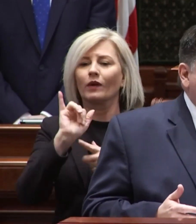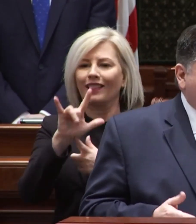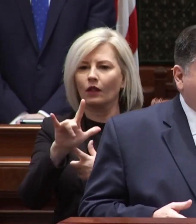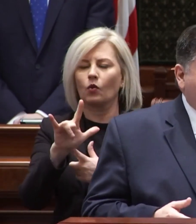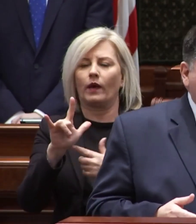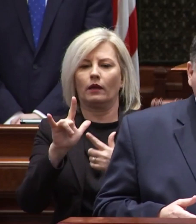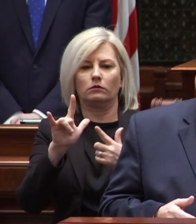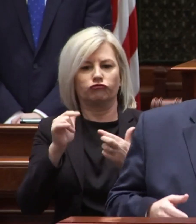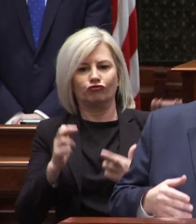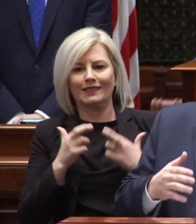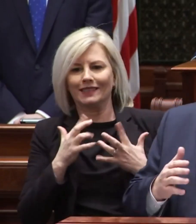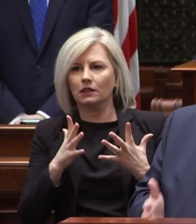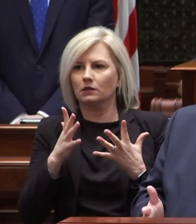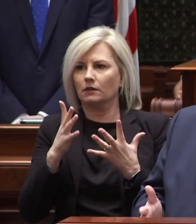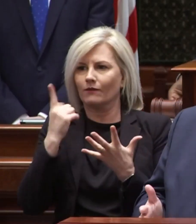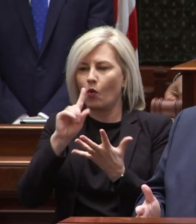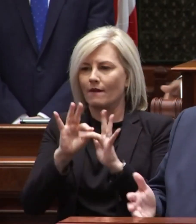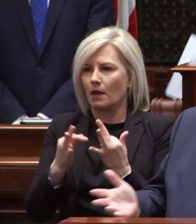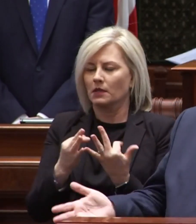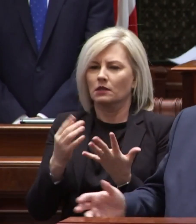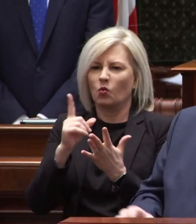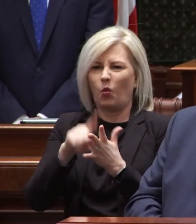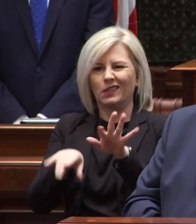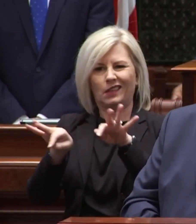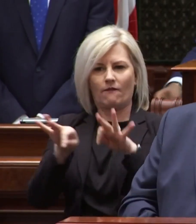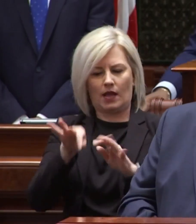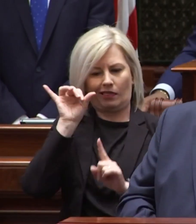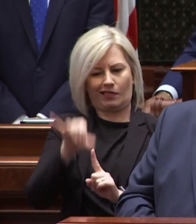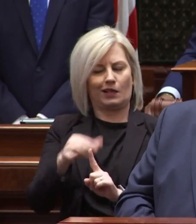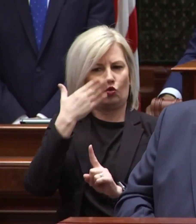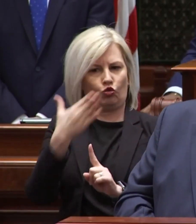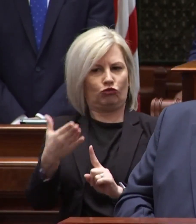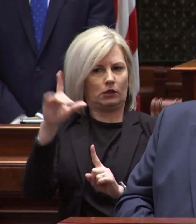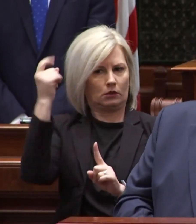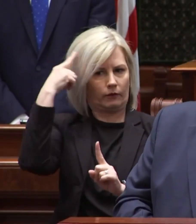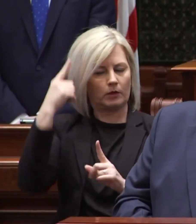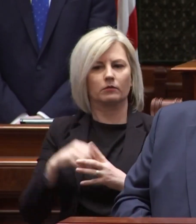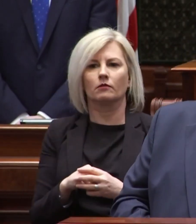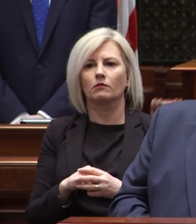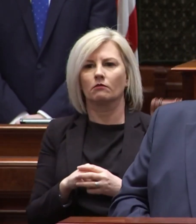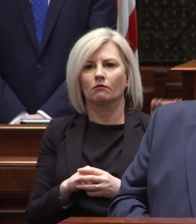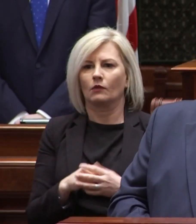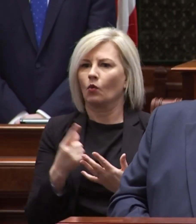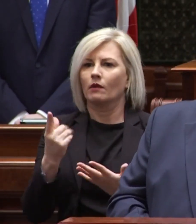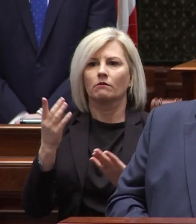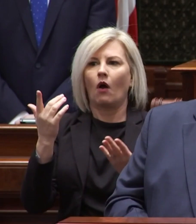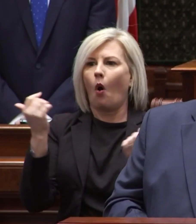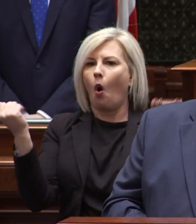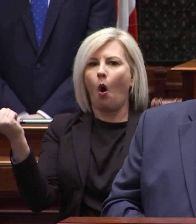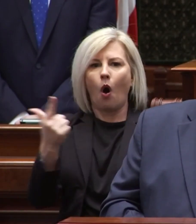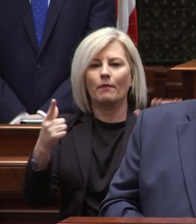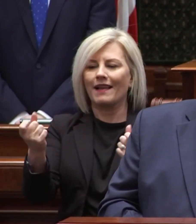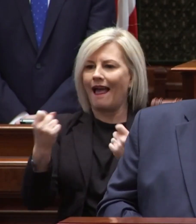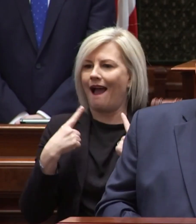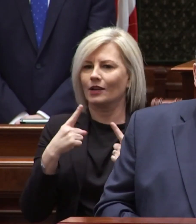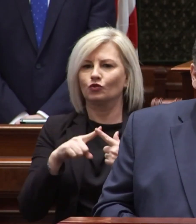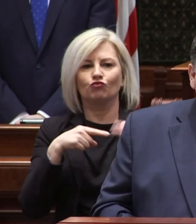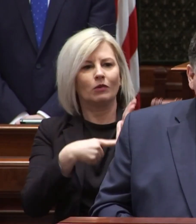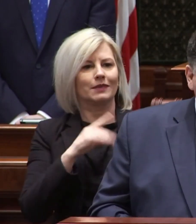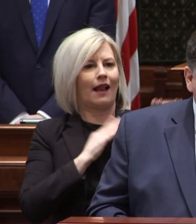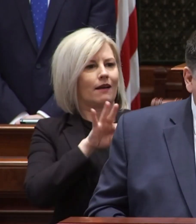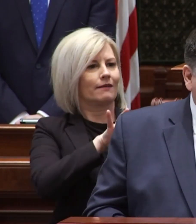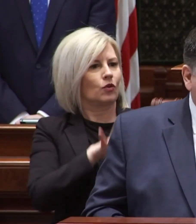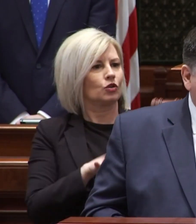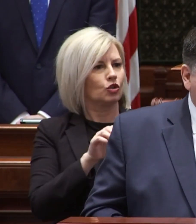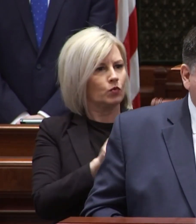residents and their families is what defines good government we've all been asked to represent our constituents